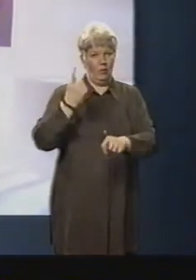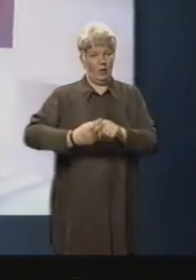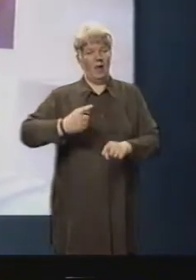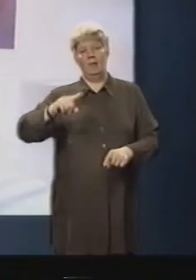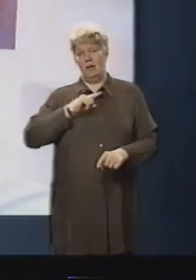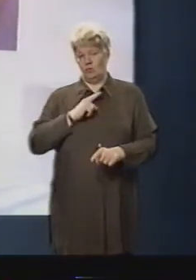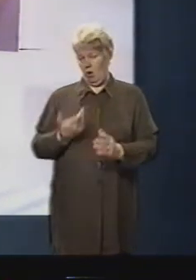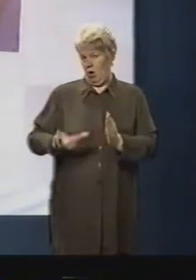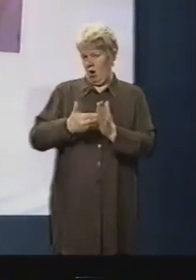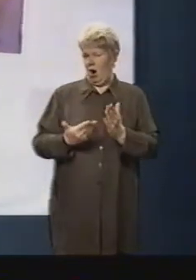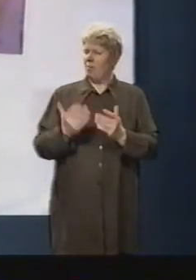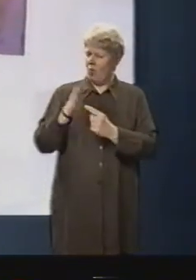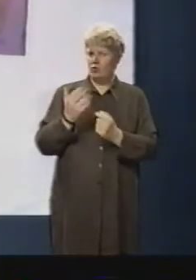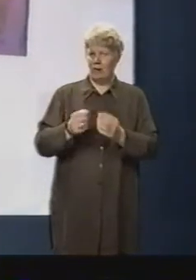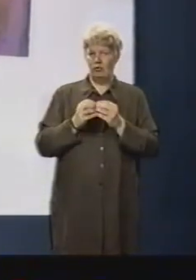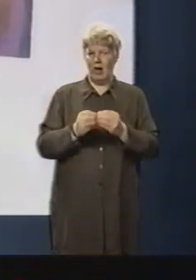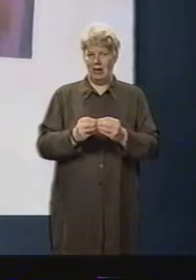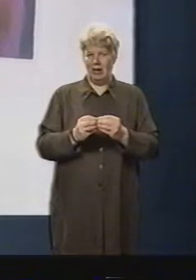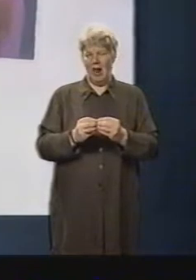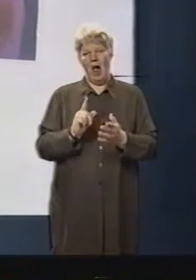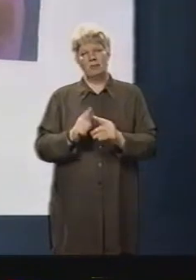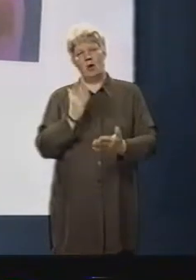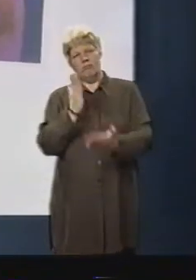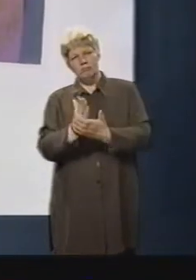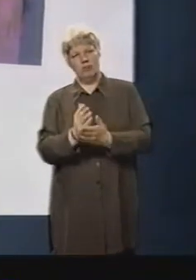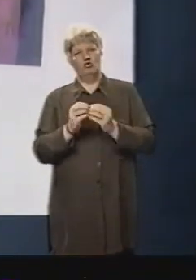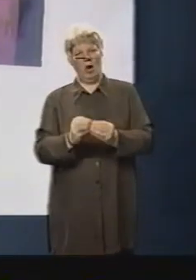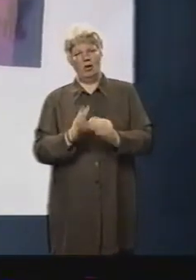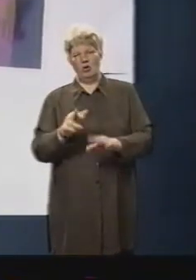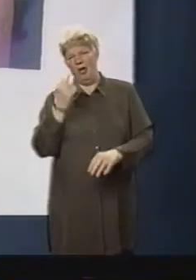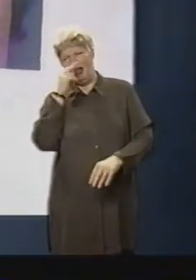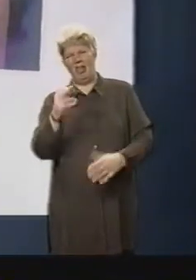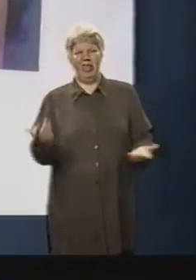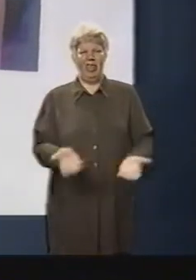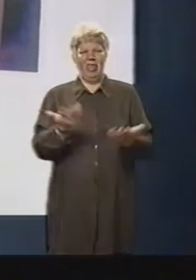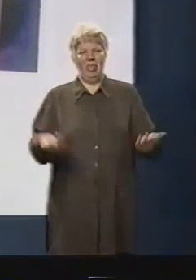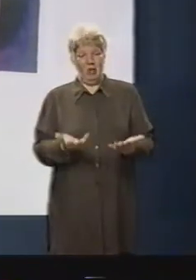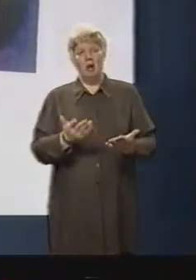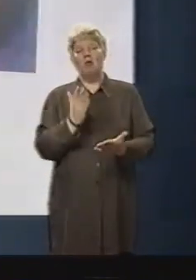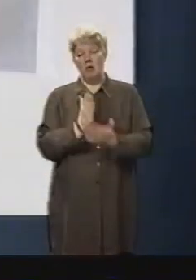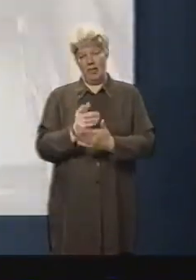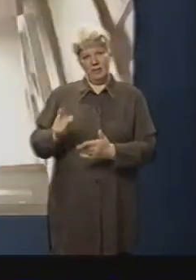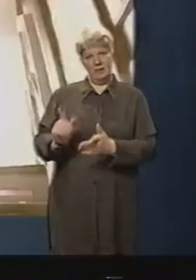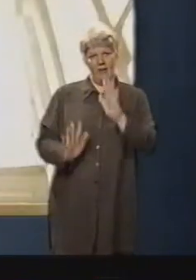realistic training is vital. Rajesh Merchandani assesses the latest fire training ship.